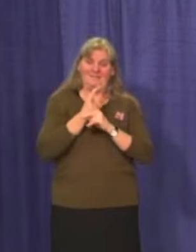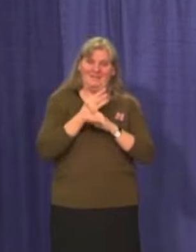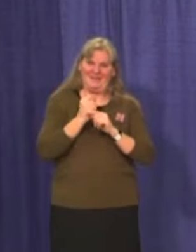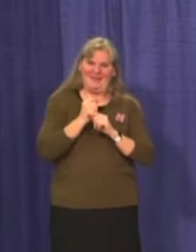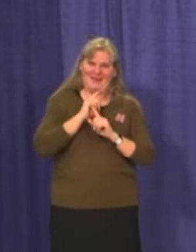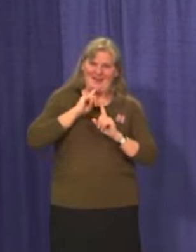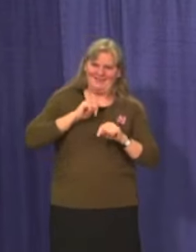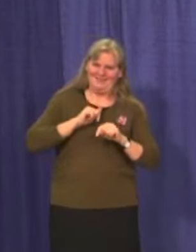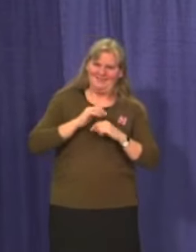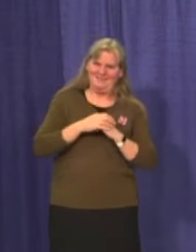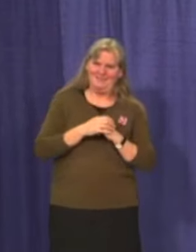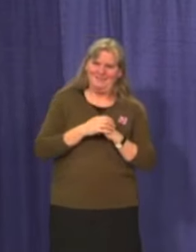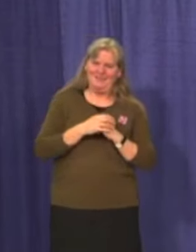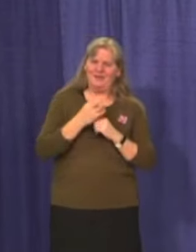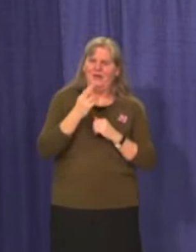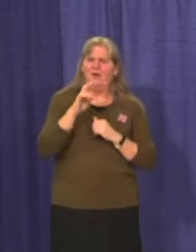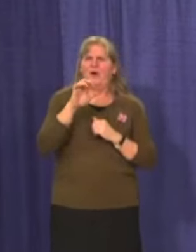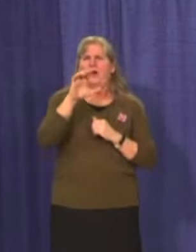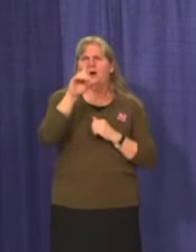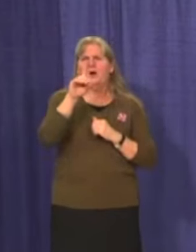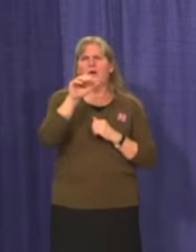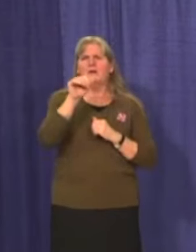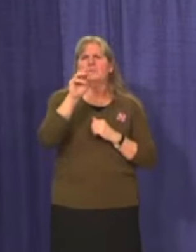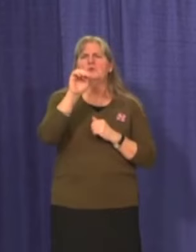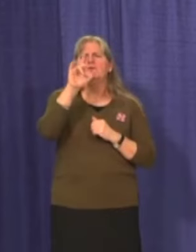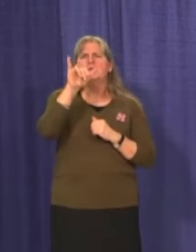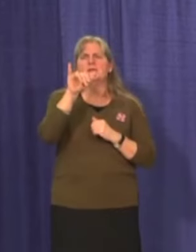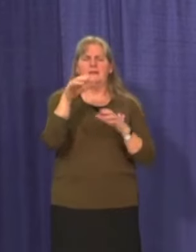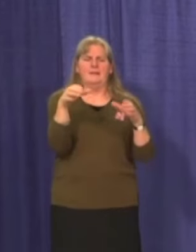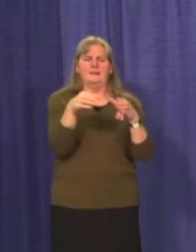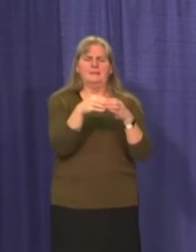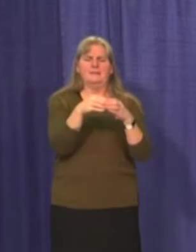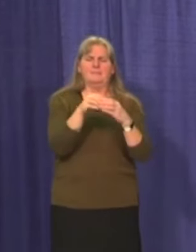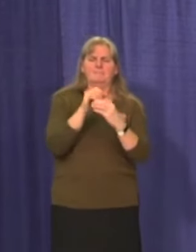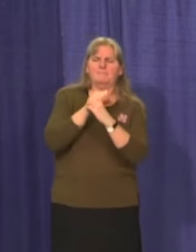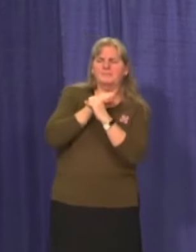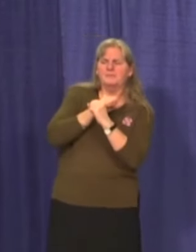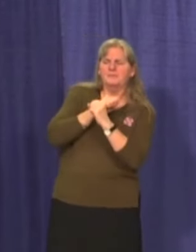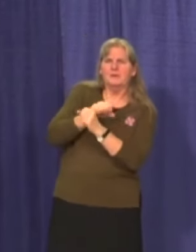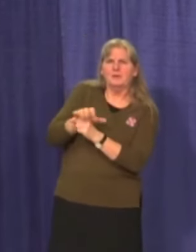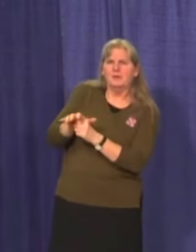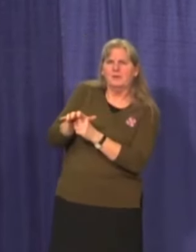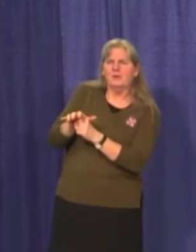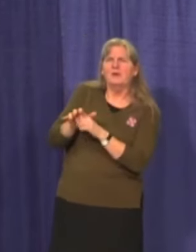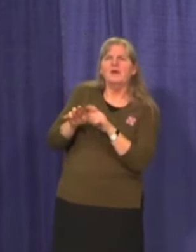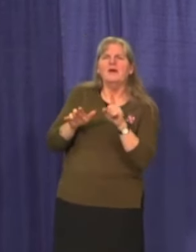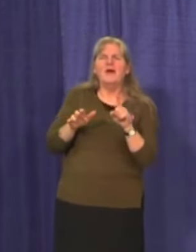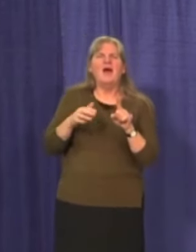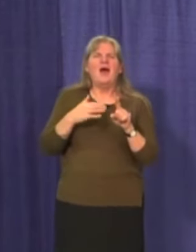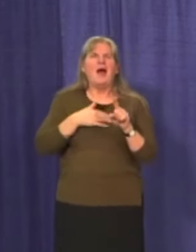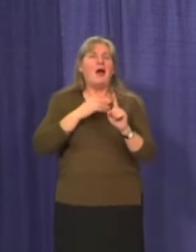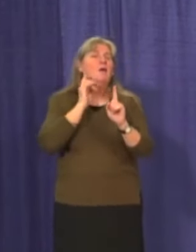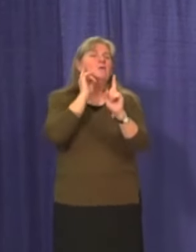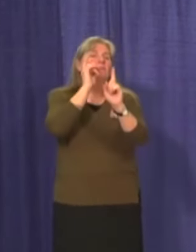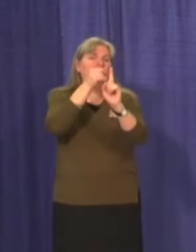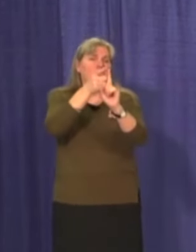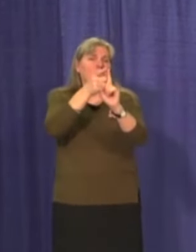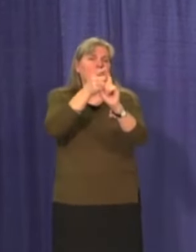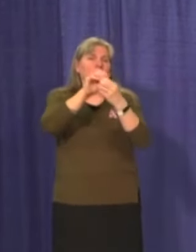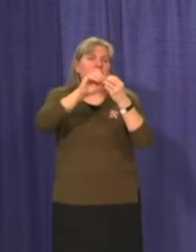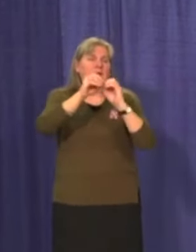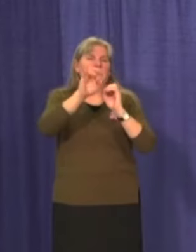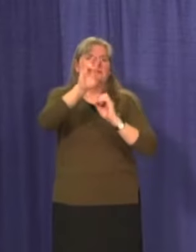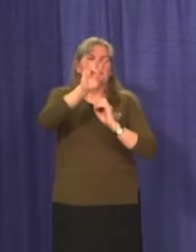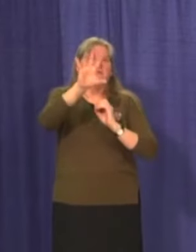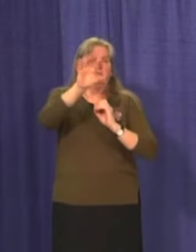so, um, herd immunity, for example, is, is one of those things that we, we, we have the, the, this target figure of